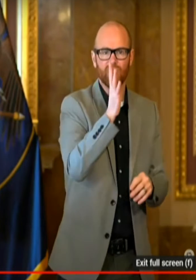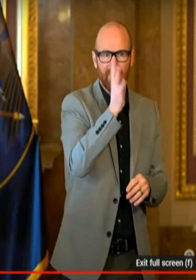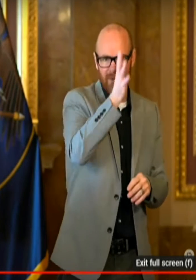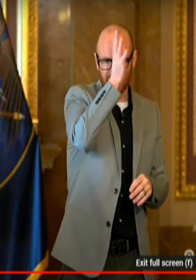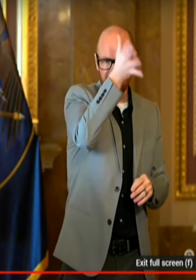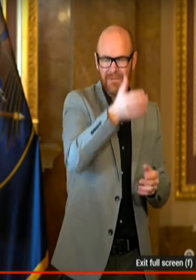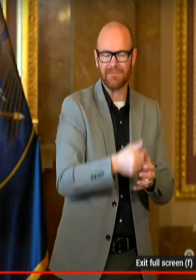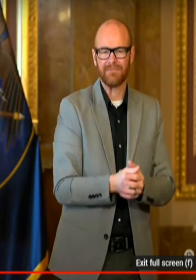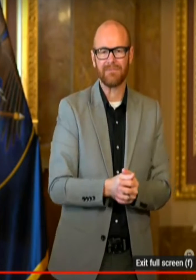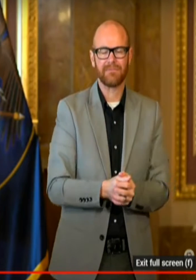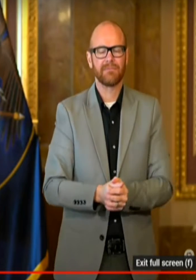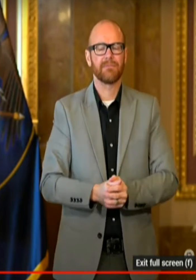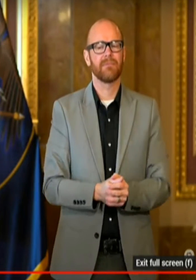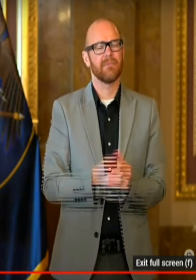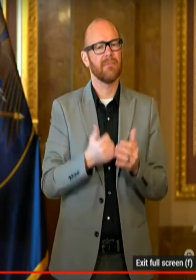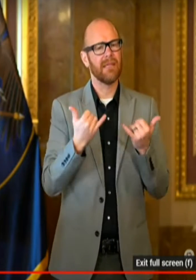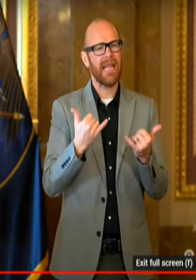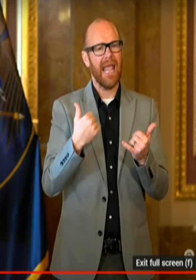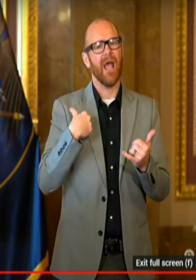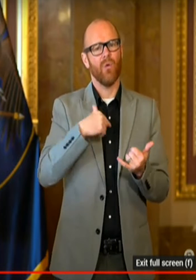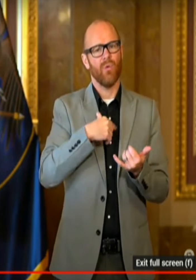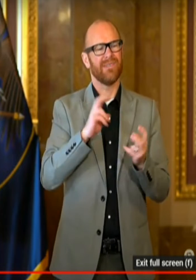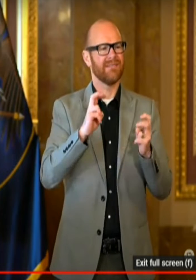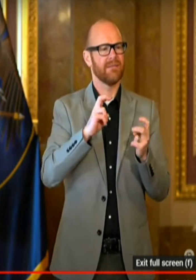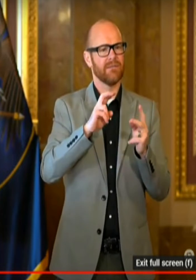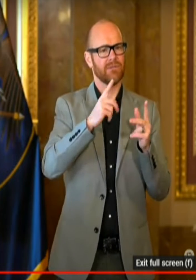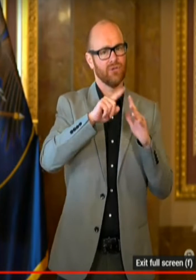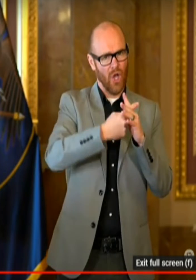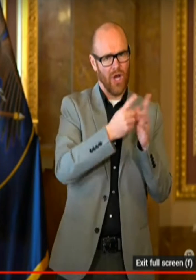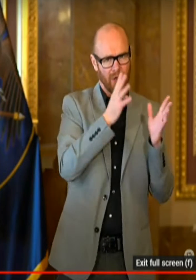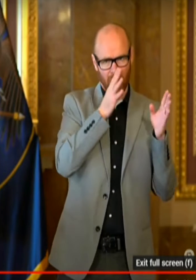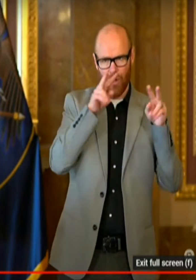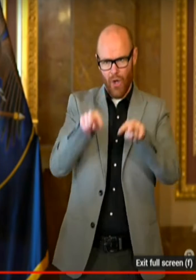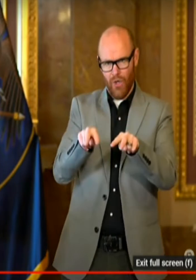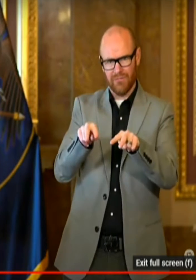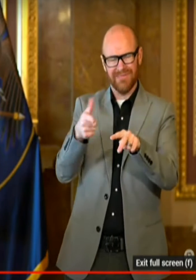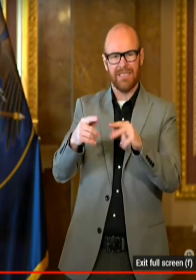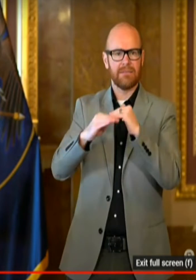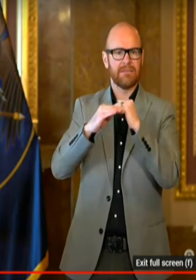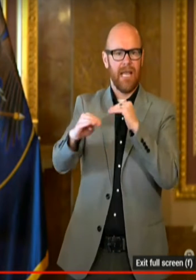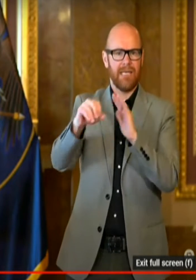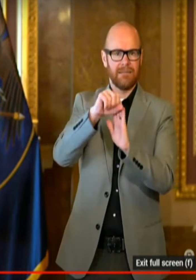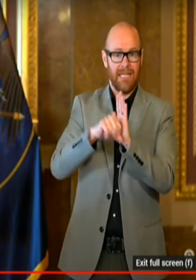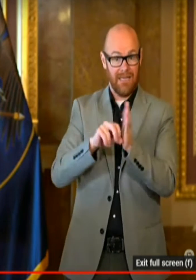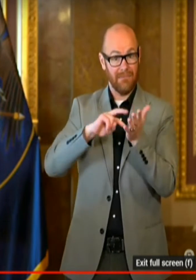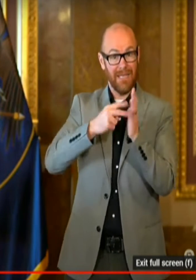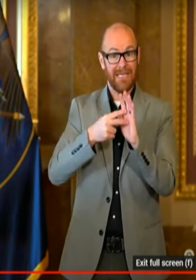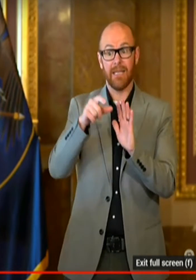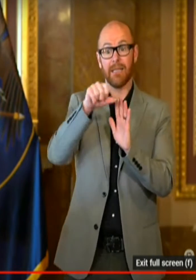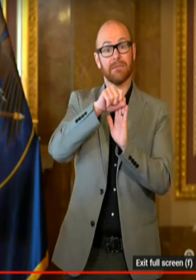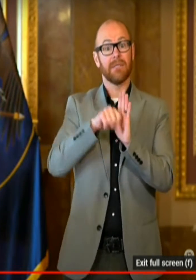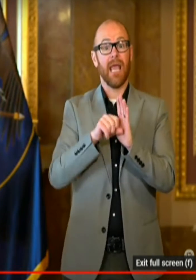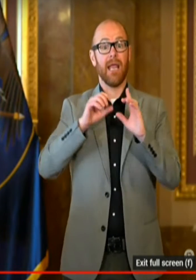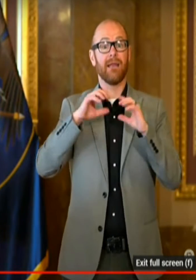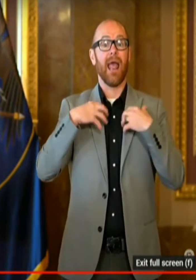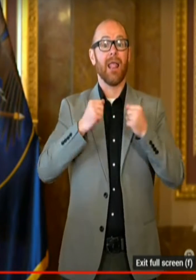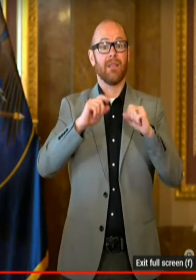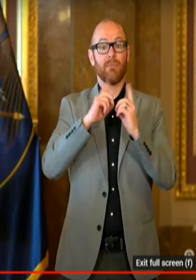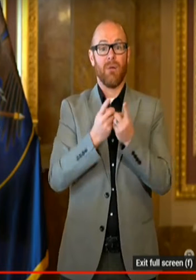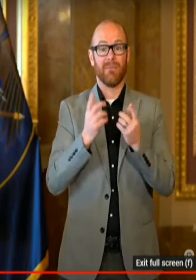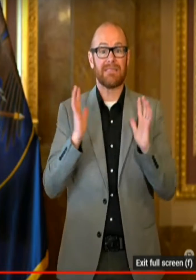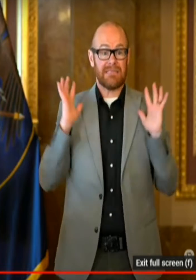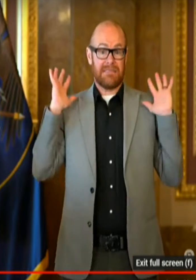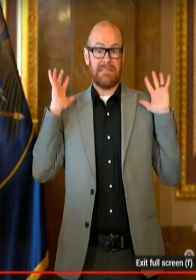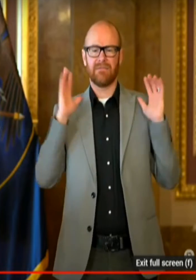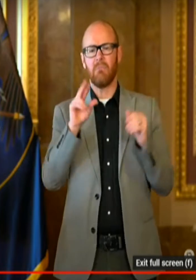As we ramp down and as we move into the steady state, the state is not stepping completely back from this. We will be prepared, if needed, to ramp back